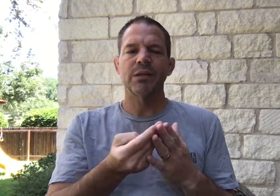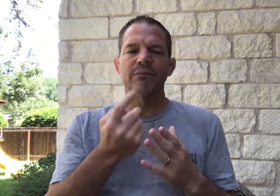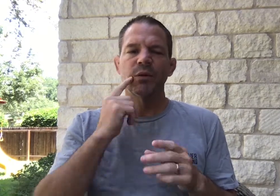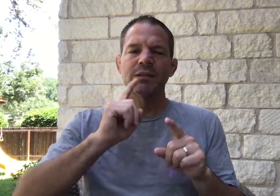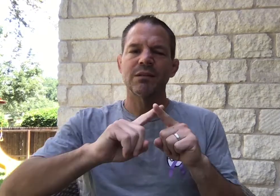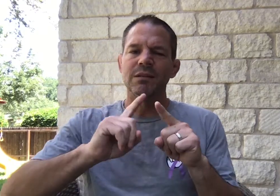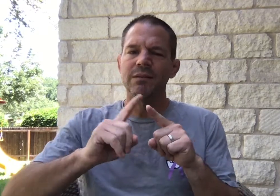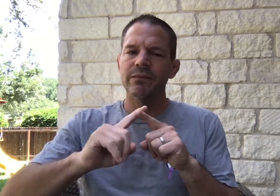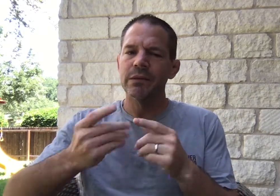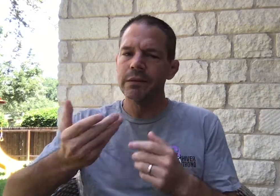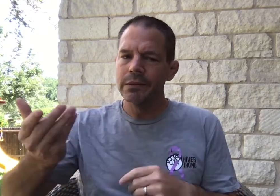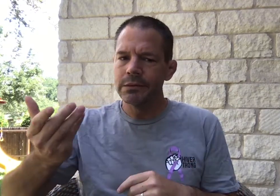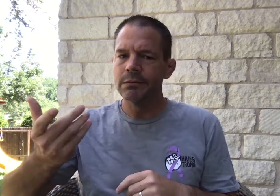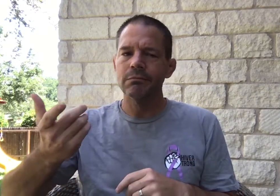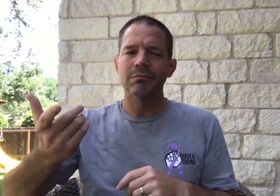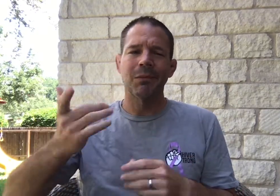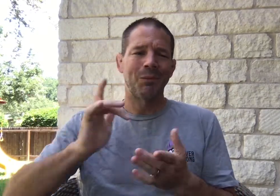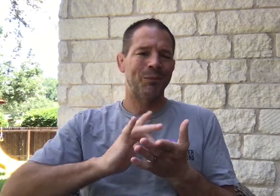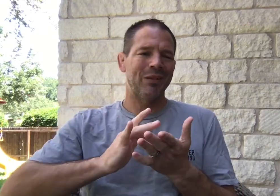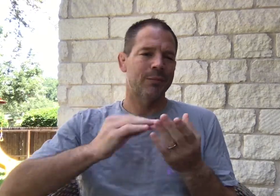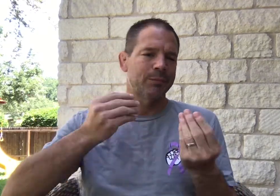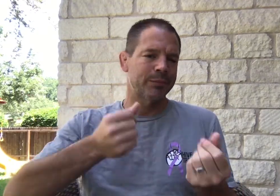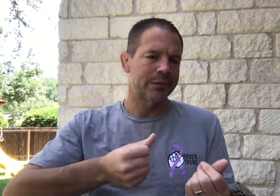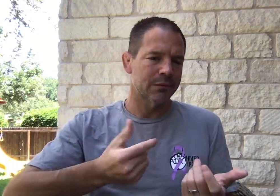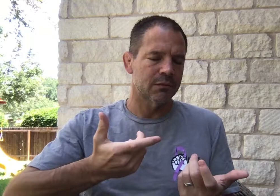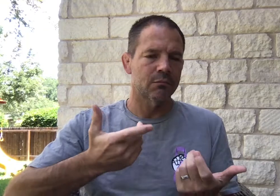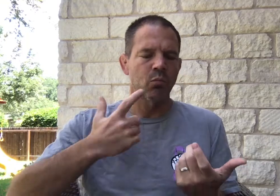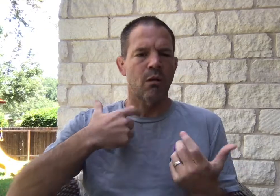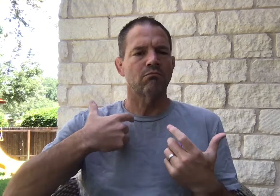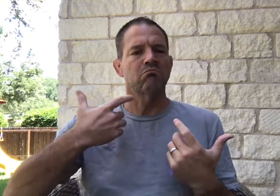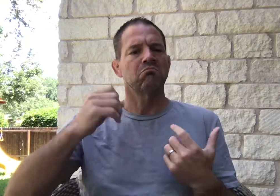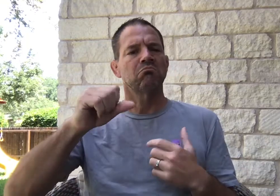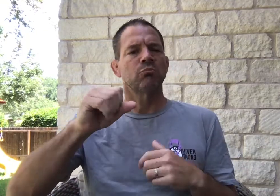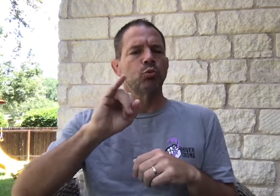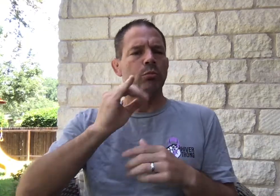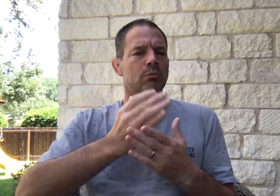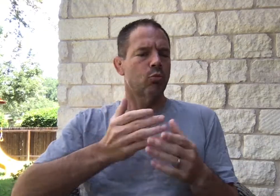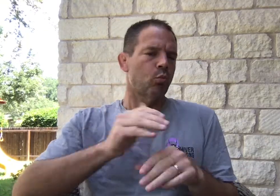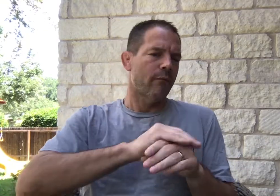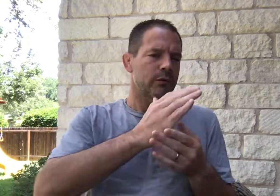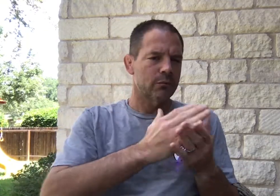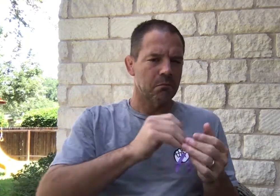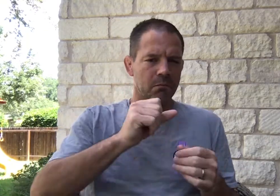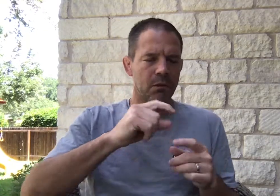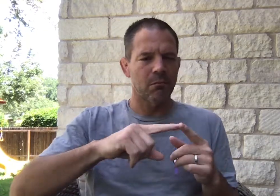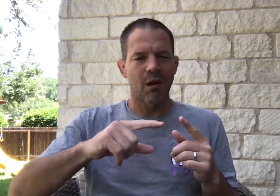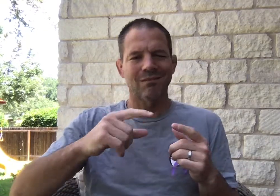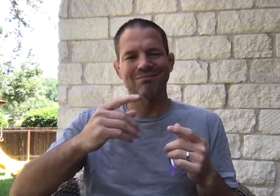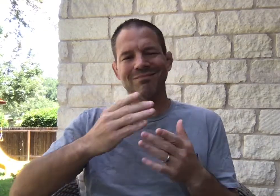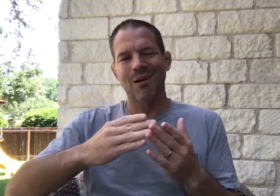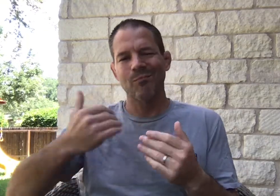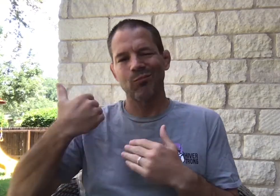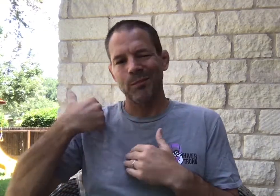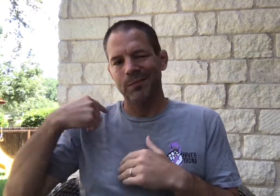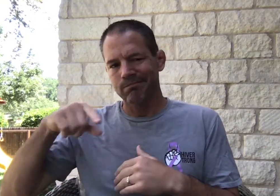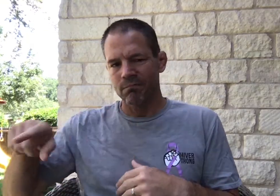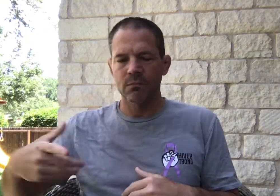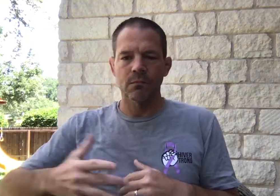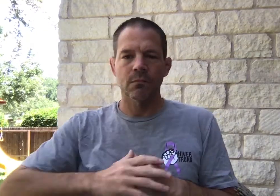money for a variety of different purposes, from medical expenses. Yes, of course, we have some insurance coverages. However, there are some that are our